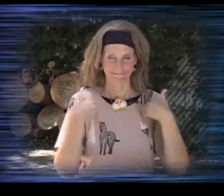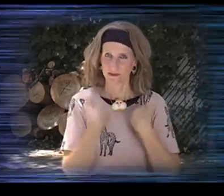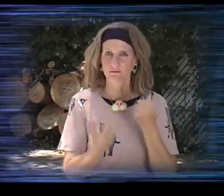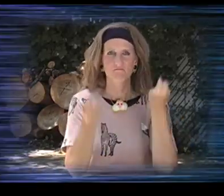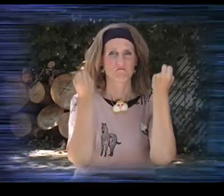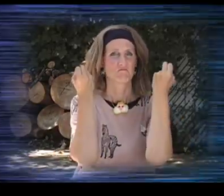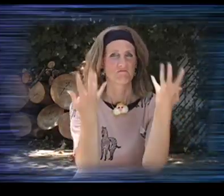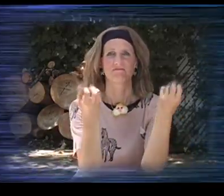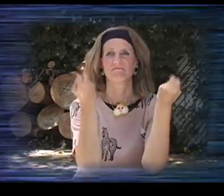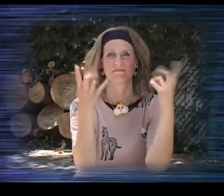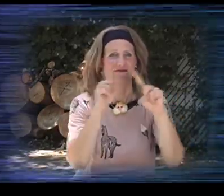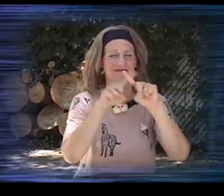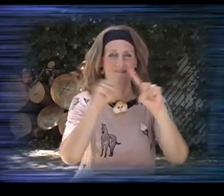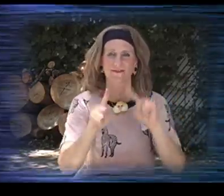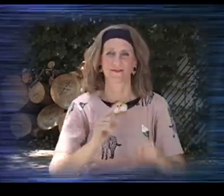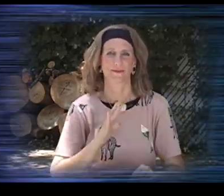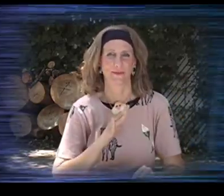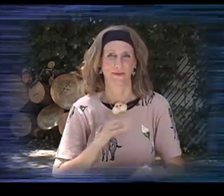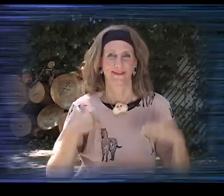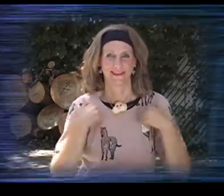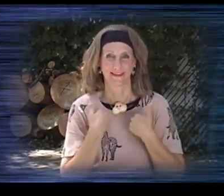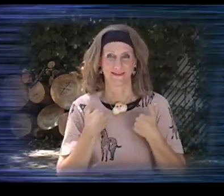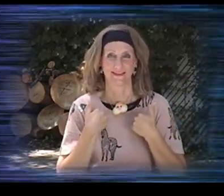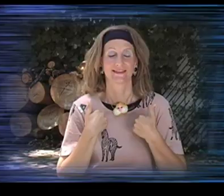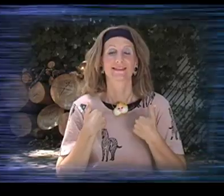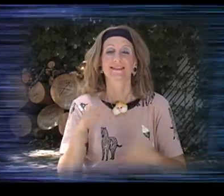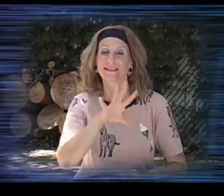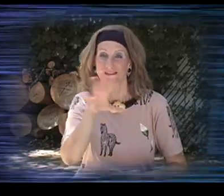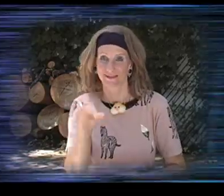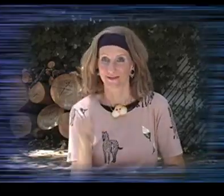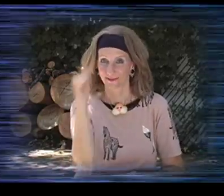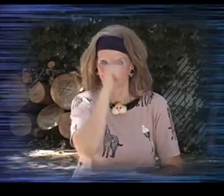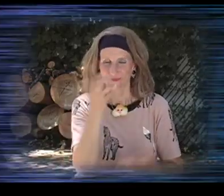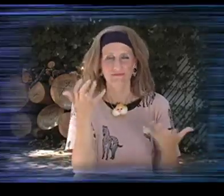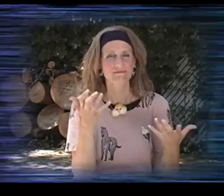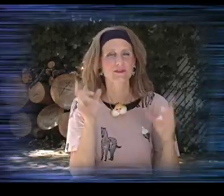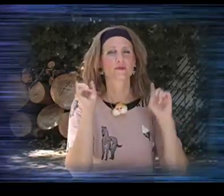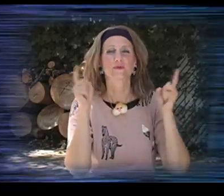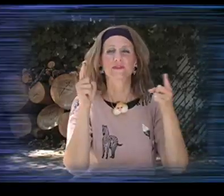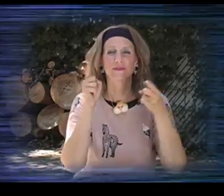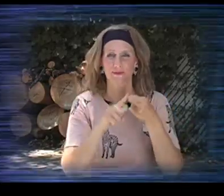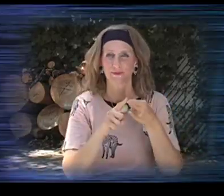animals. There are so many different animals, really cool animals in Africa. So we went